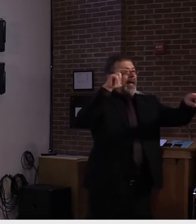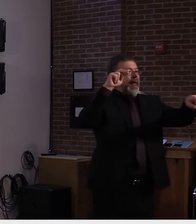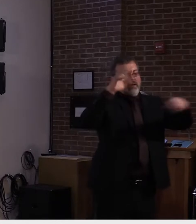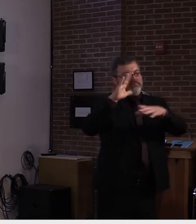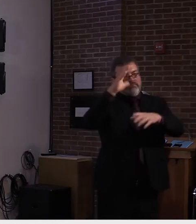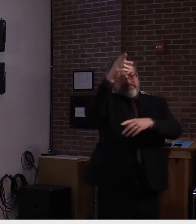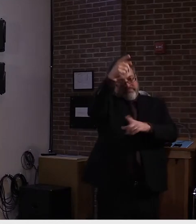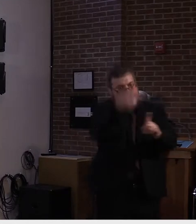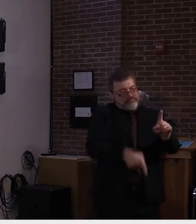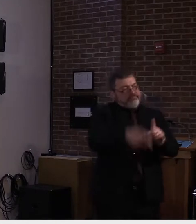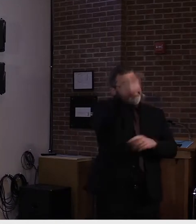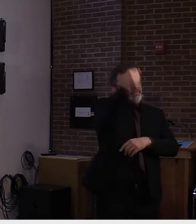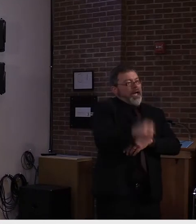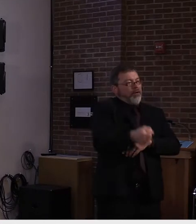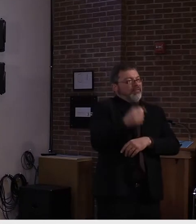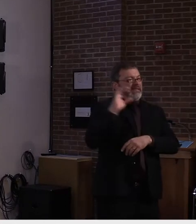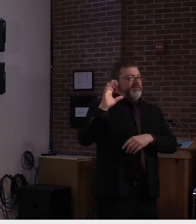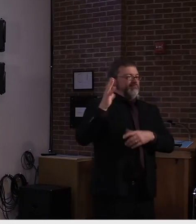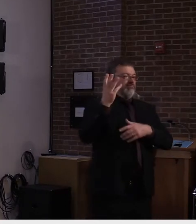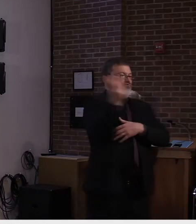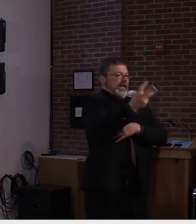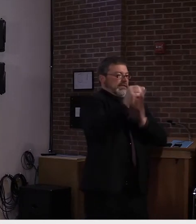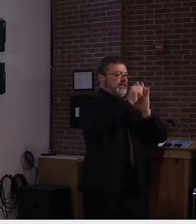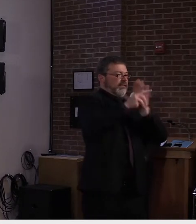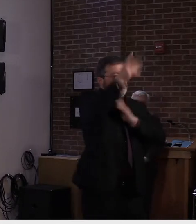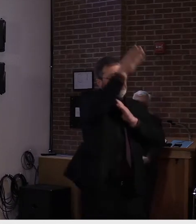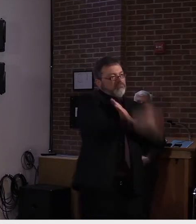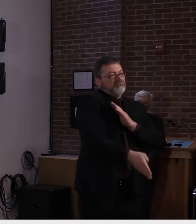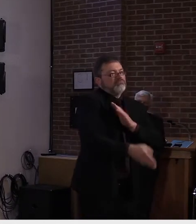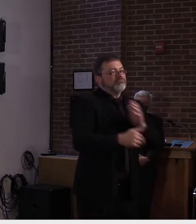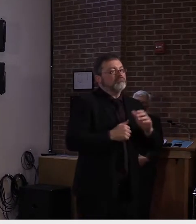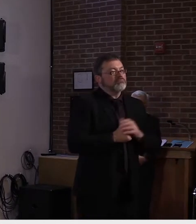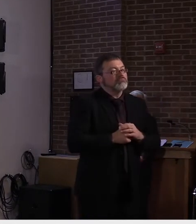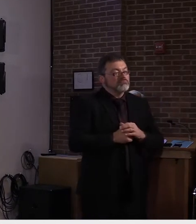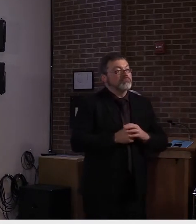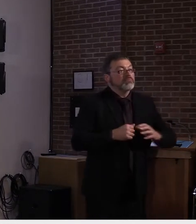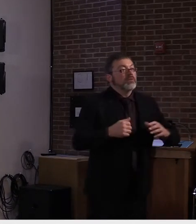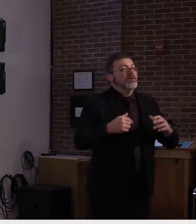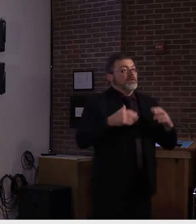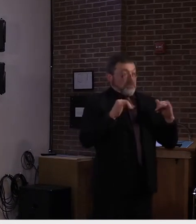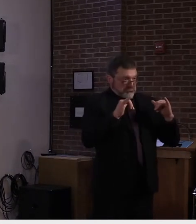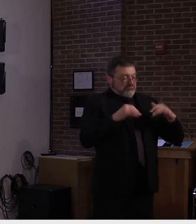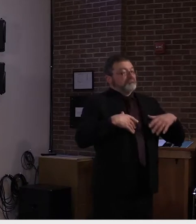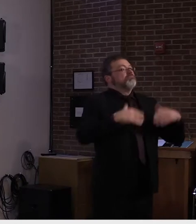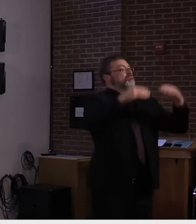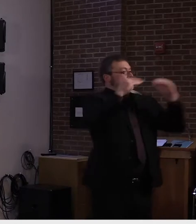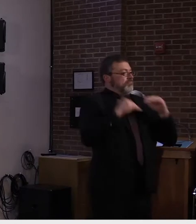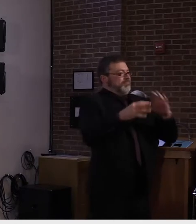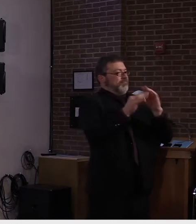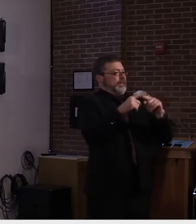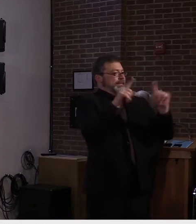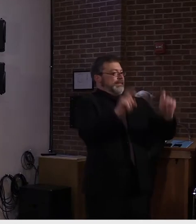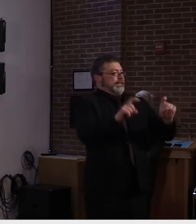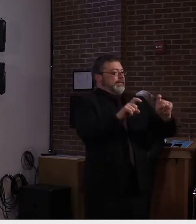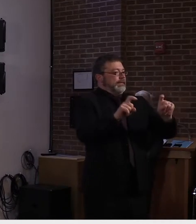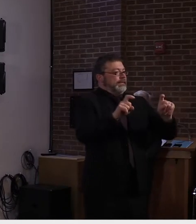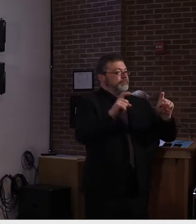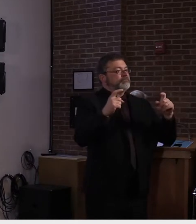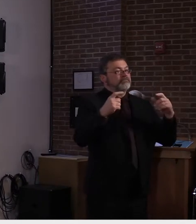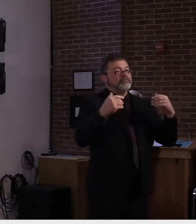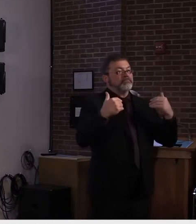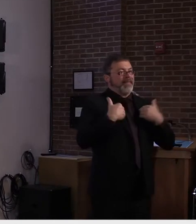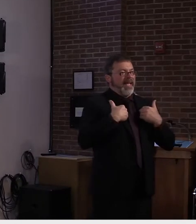First of all, we've discussed serology testing many times at these conferences, and the idea of